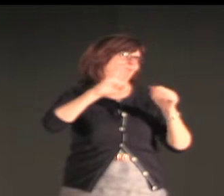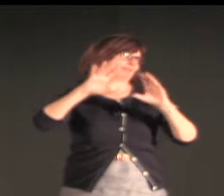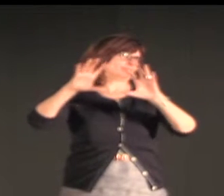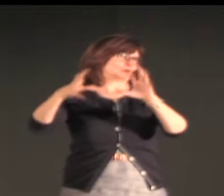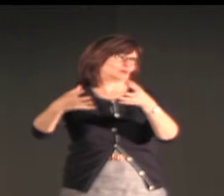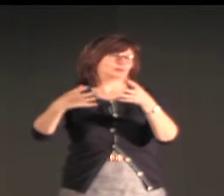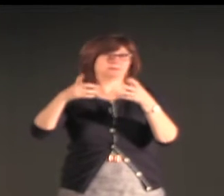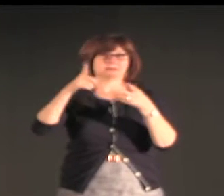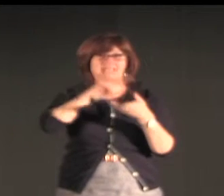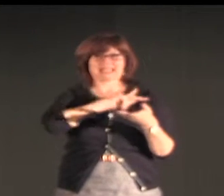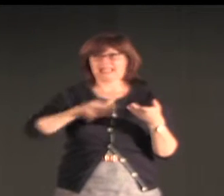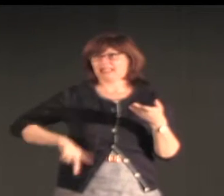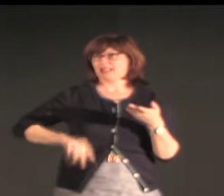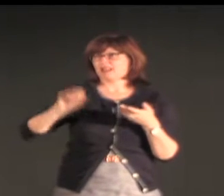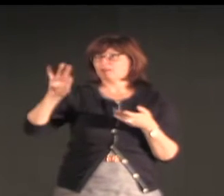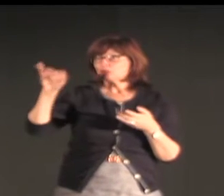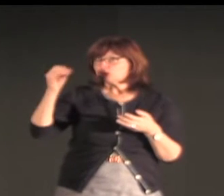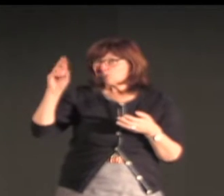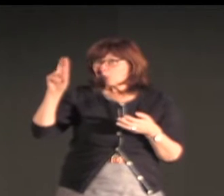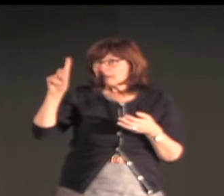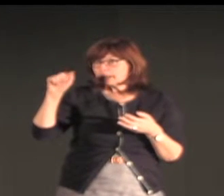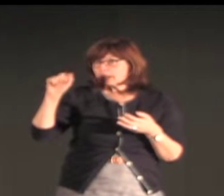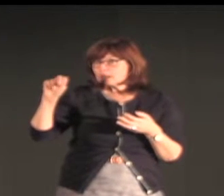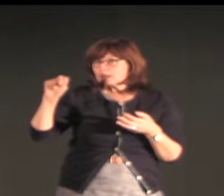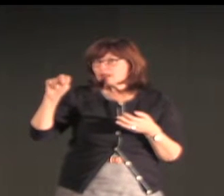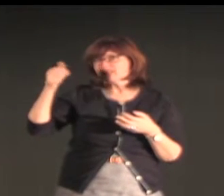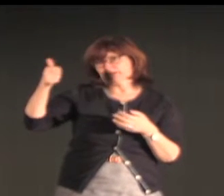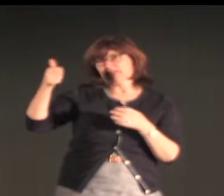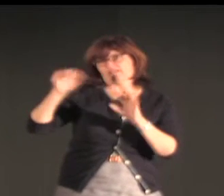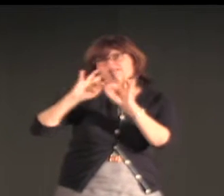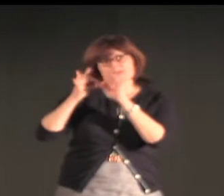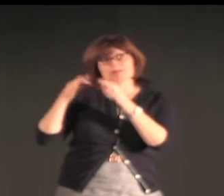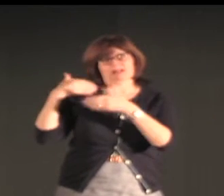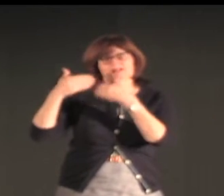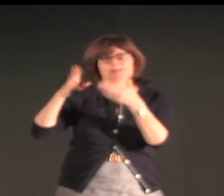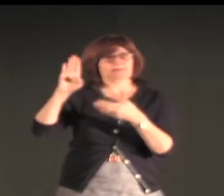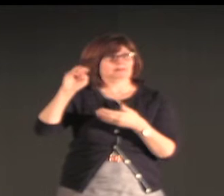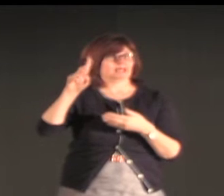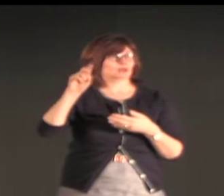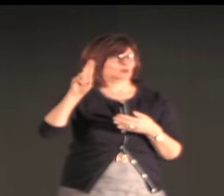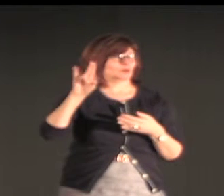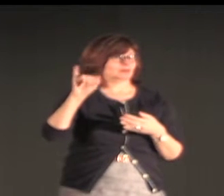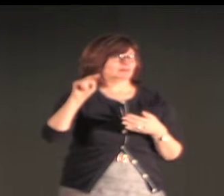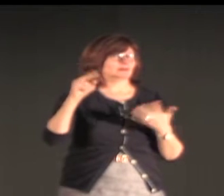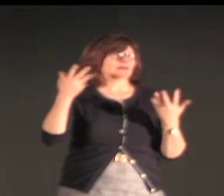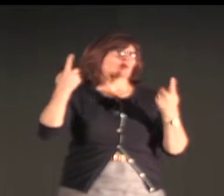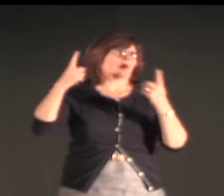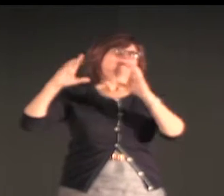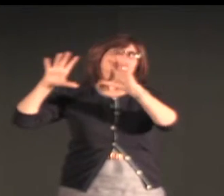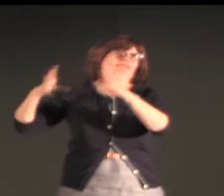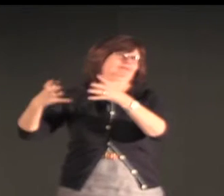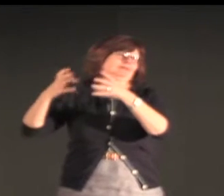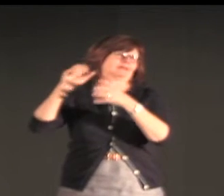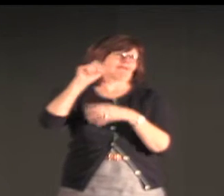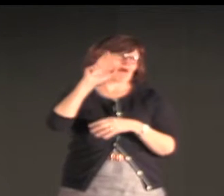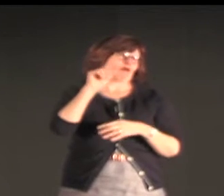And they are often referred to as the original Arabs. King Jordan, the King of Jordan, was a Bedouin.